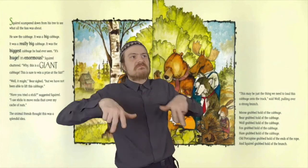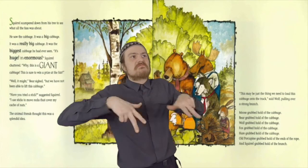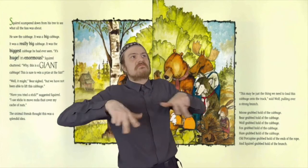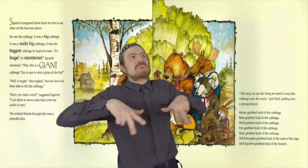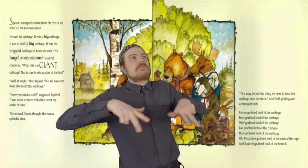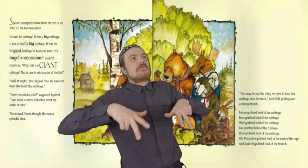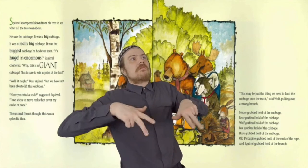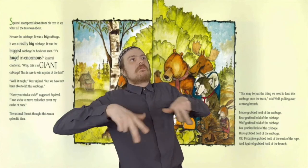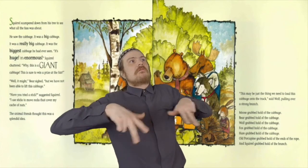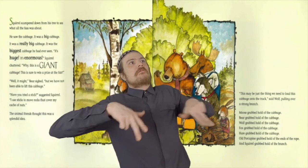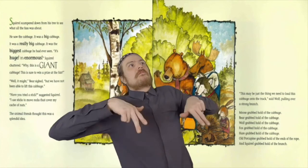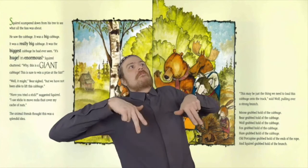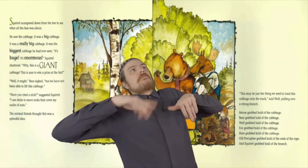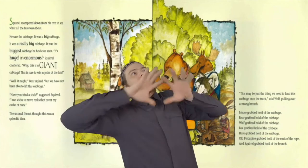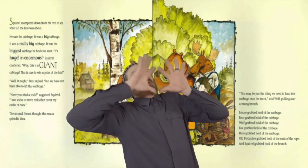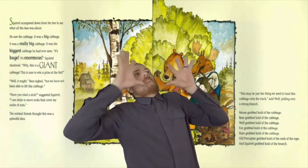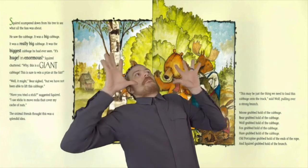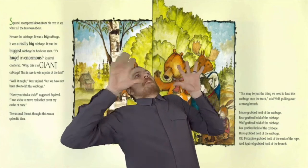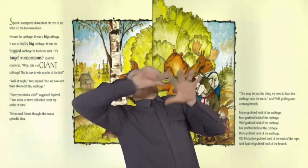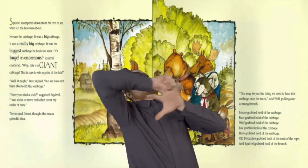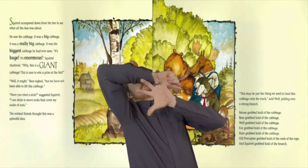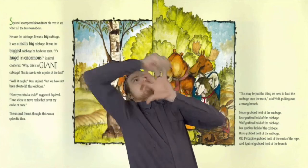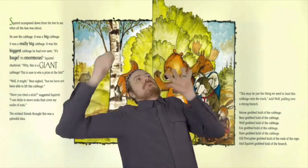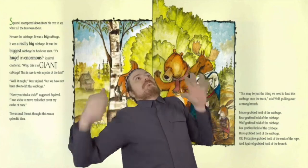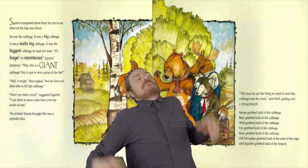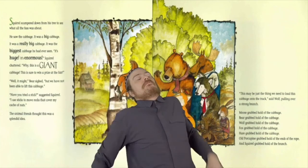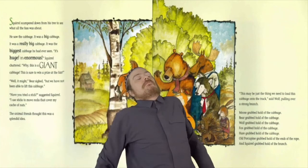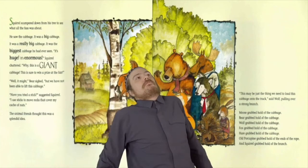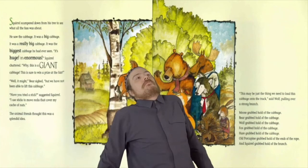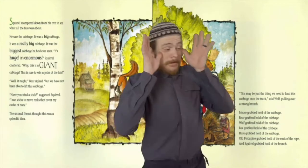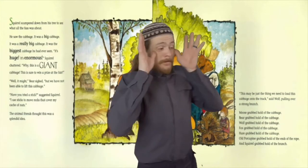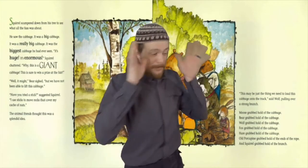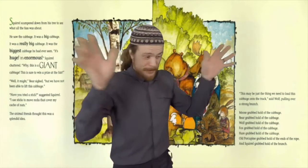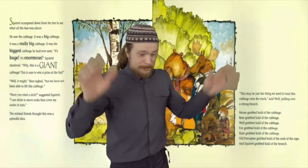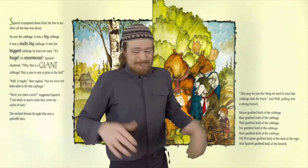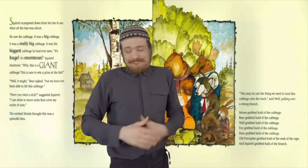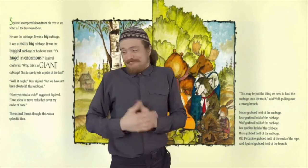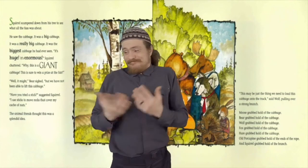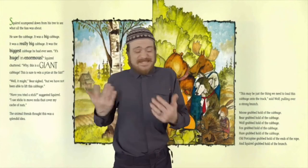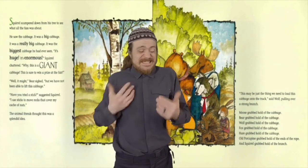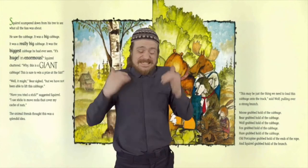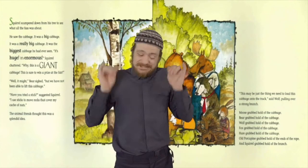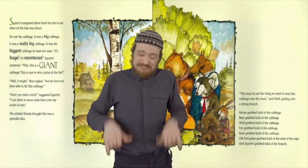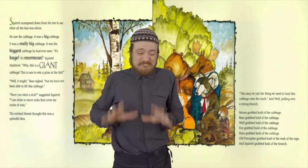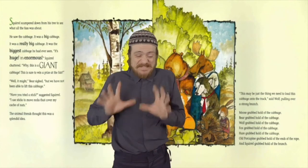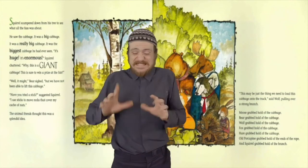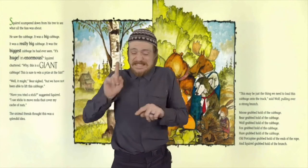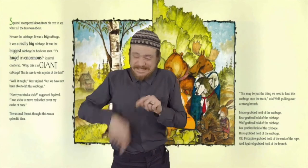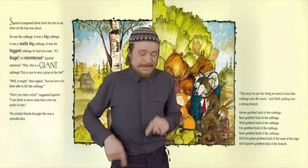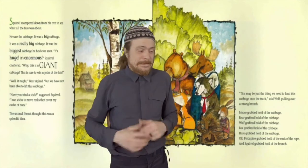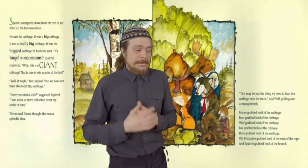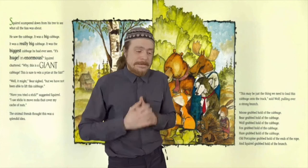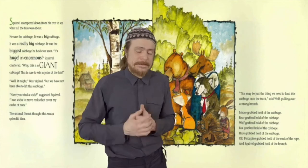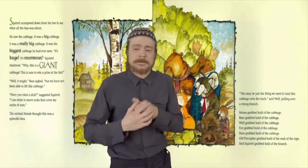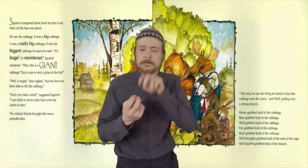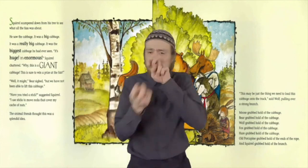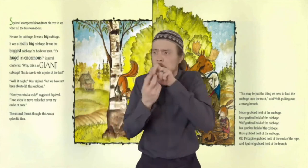cabbage. This is sure to win a prize at the fair. Well, it might be, Bear sighed. But we have not been able to lift this